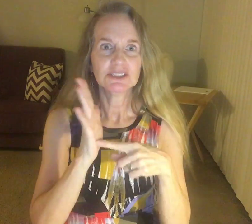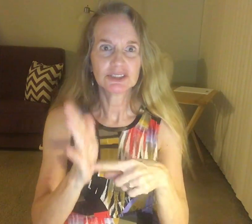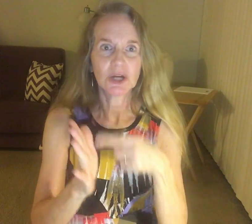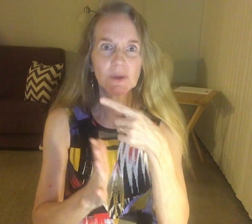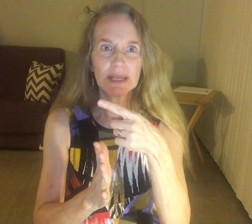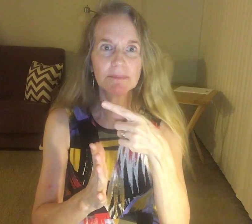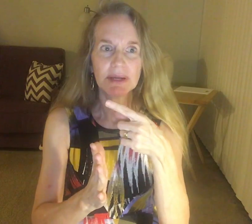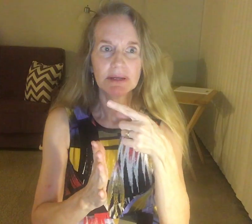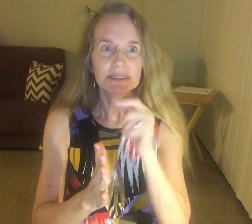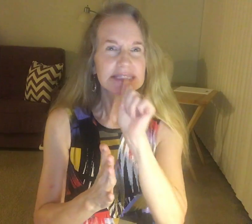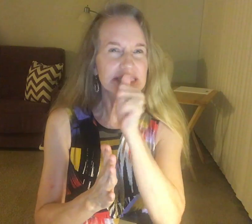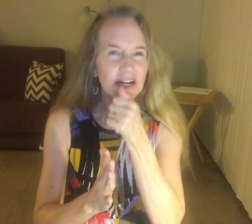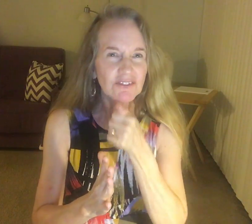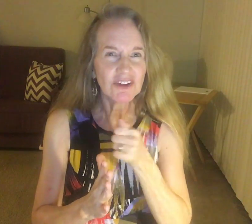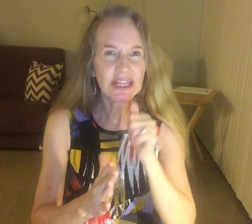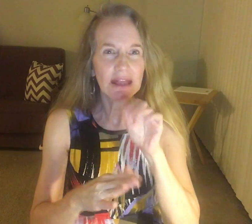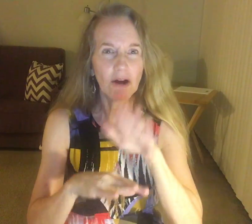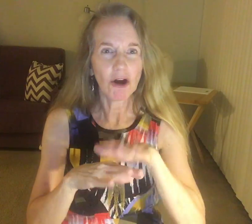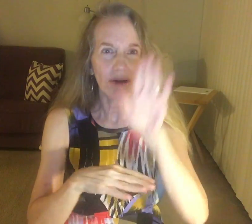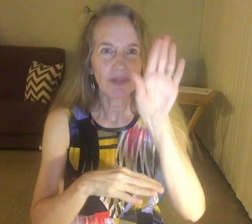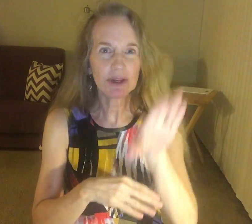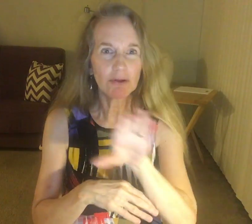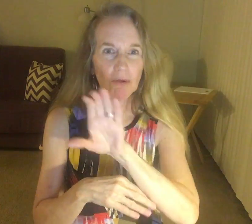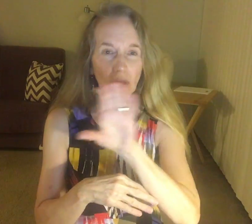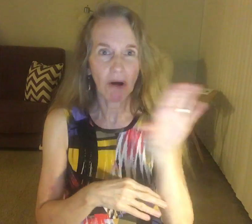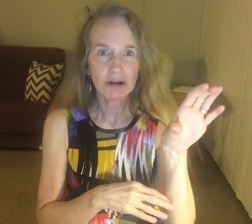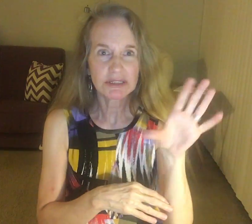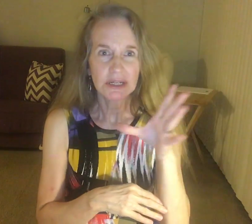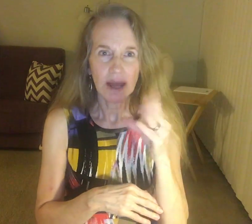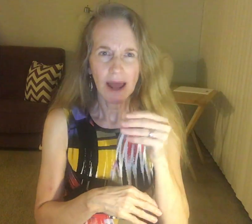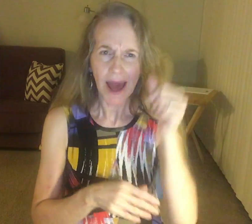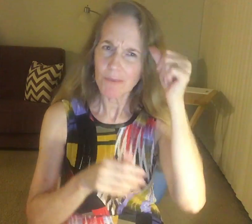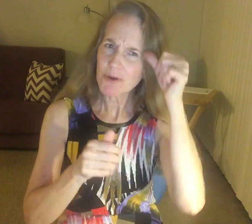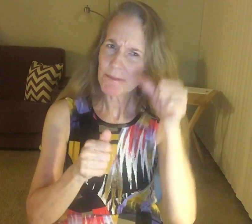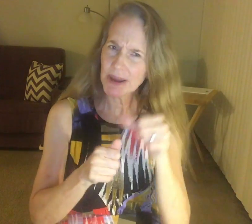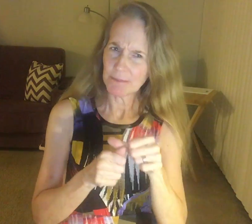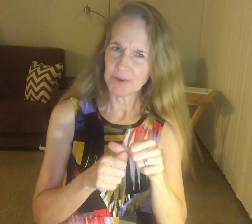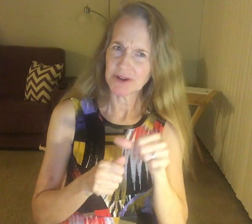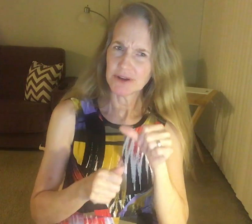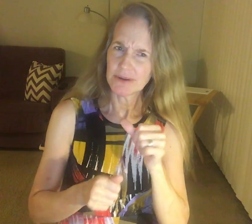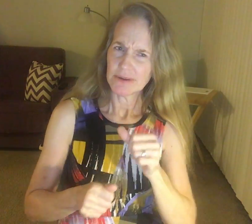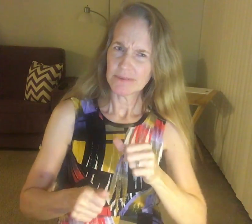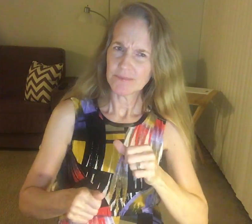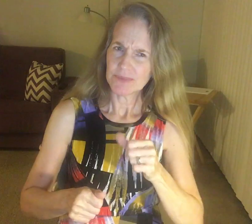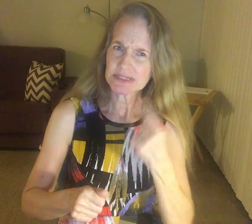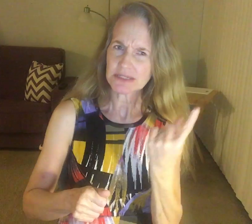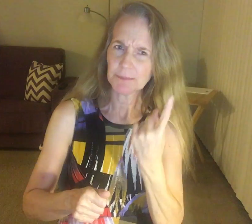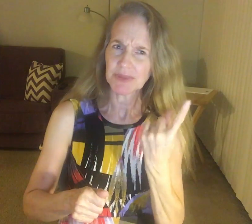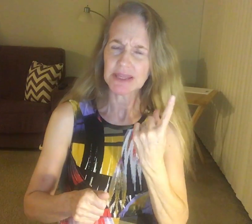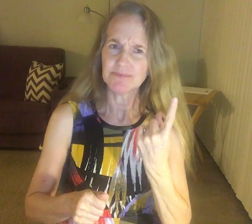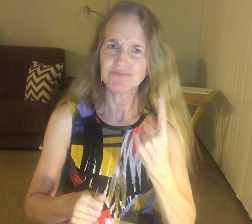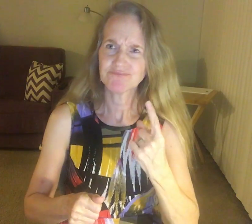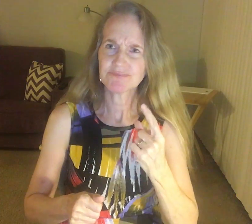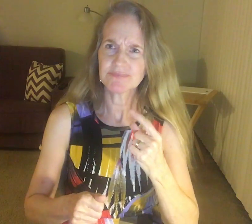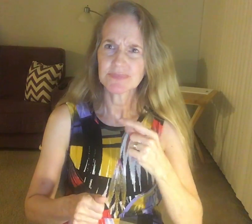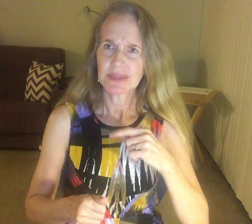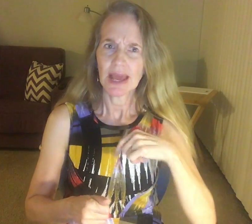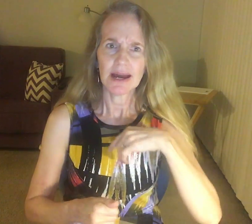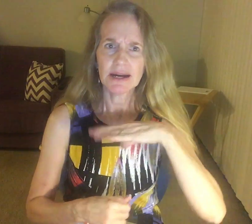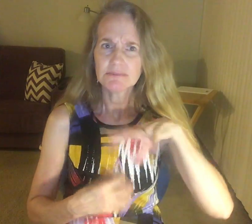showing him something on the cross. And I remember something, um,